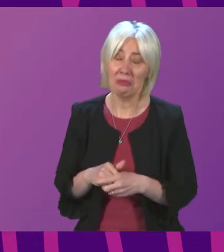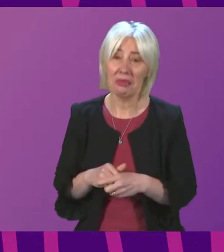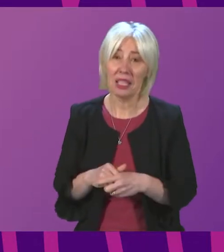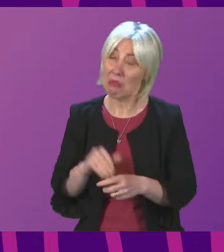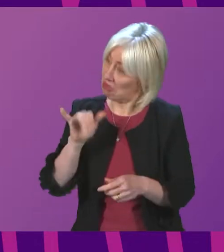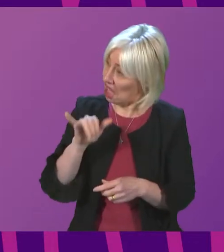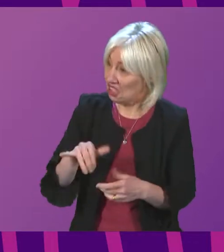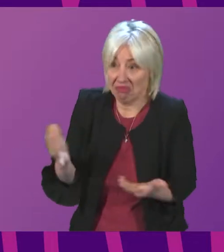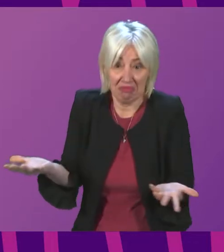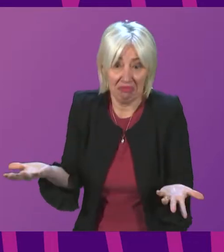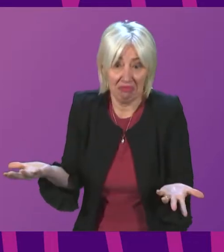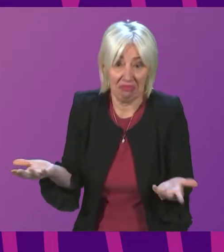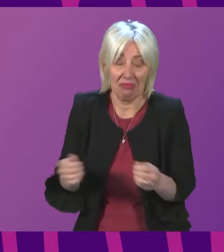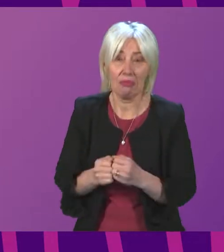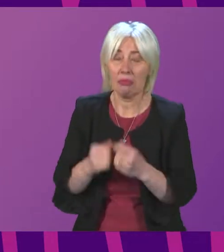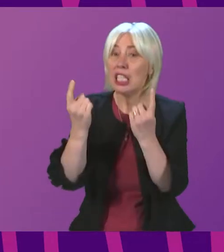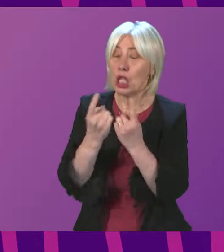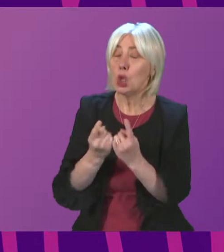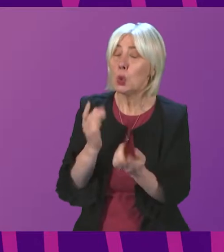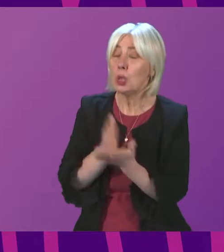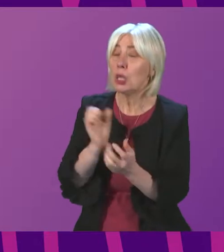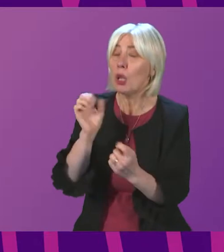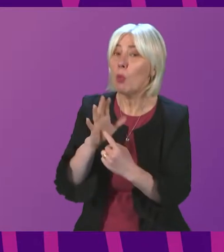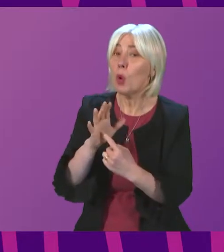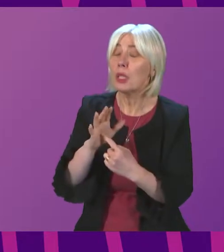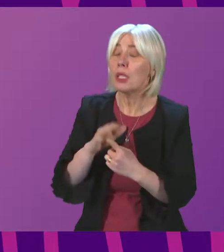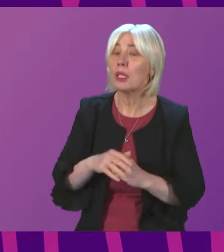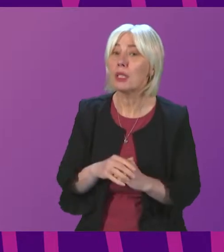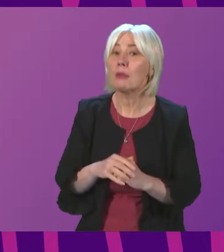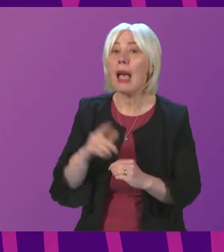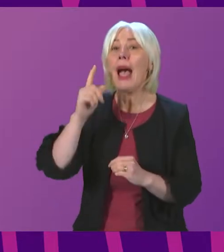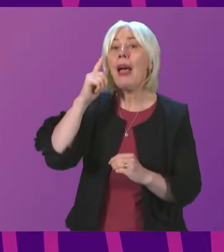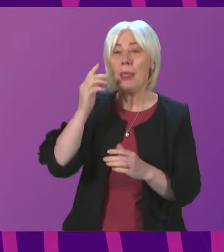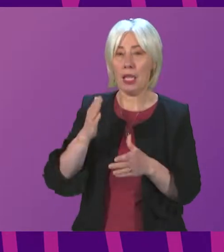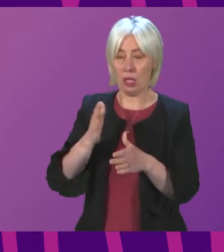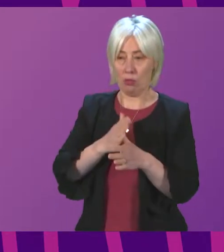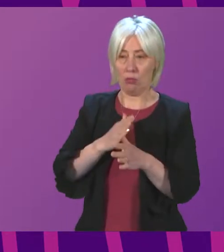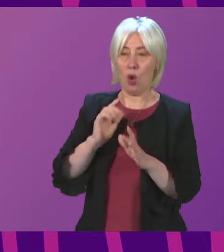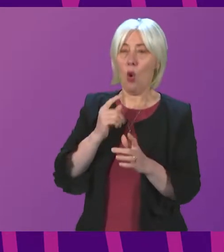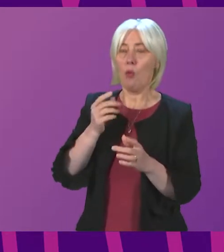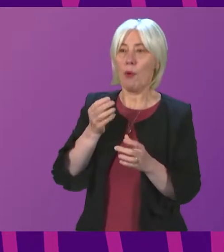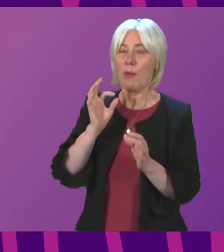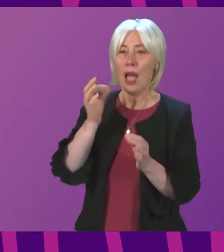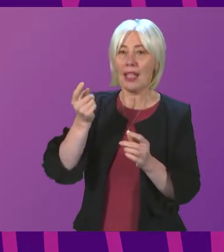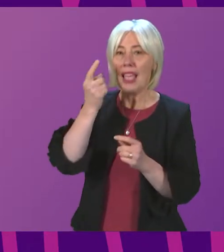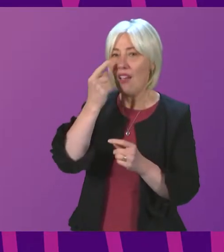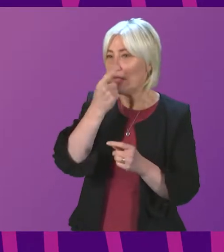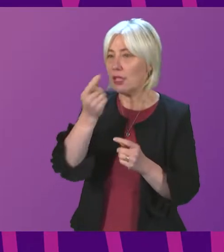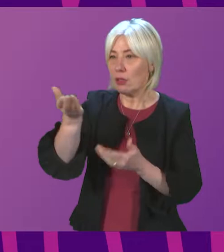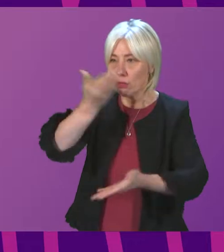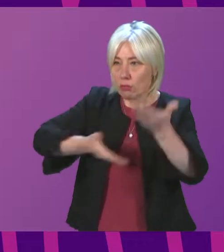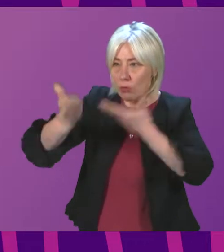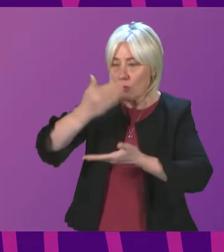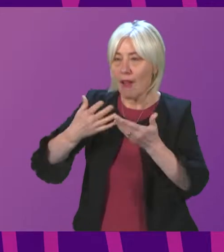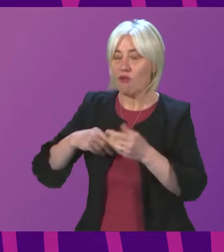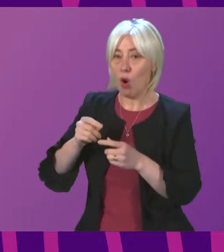but yes i mean the issues are very important in the first instance i think we are going to seek to take evidence from the petitioners and some of the